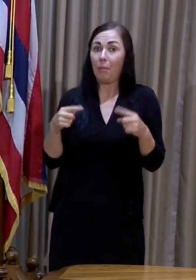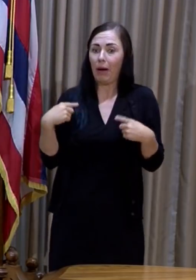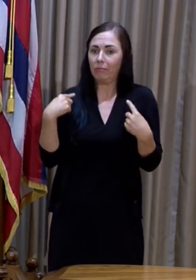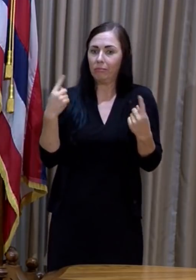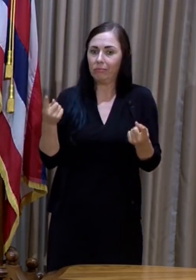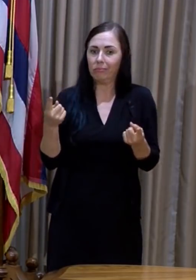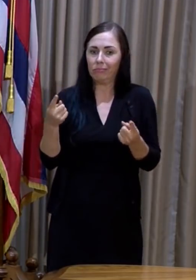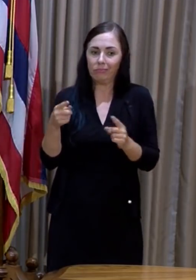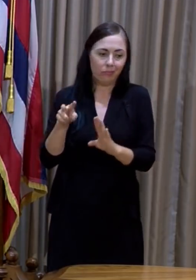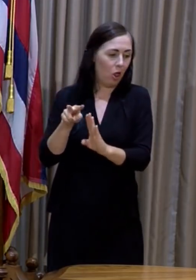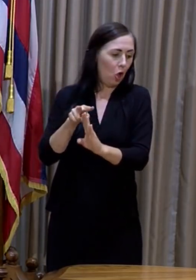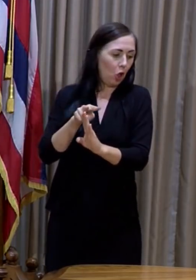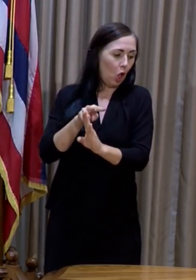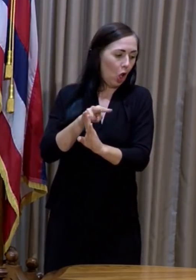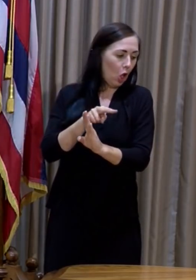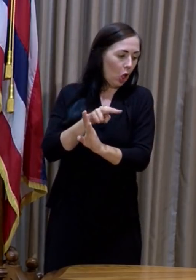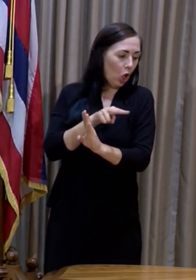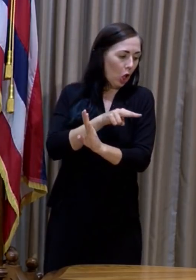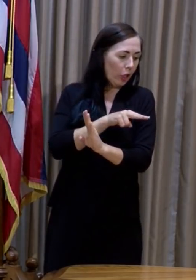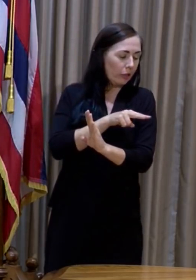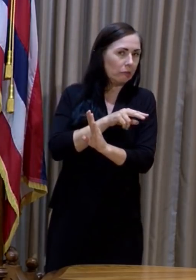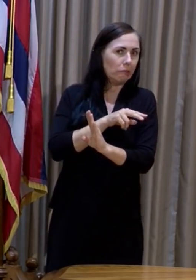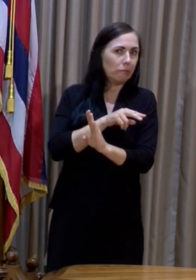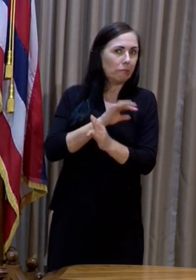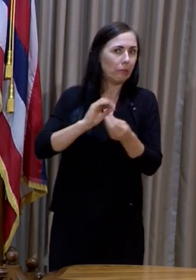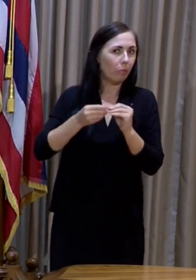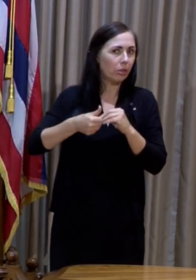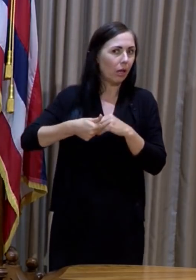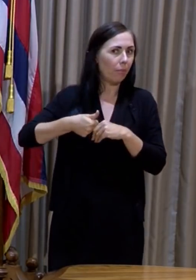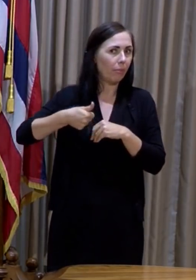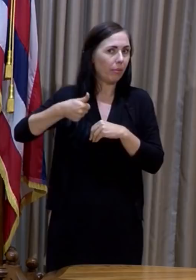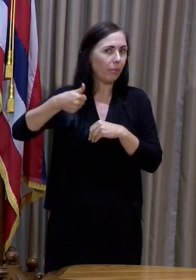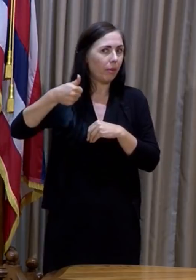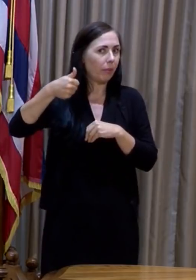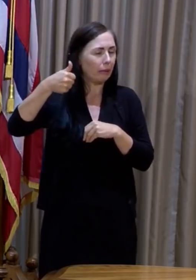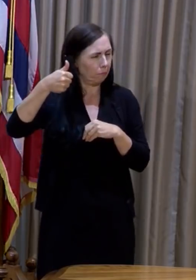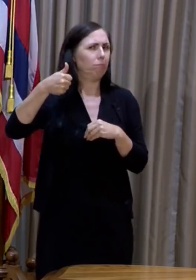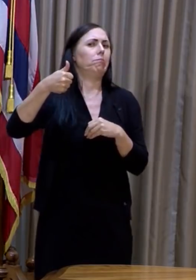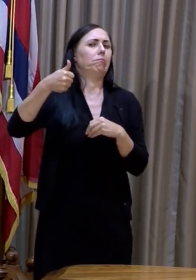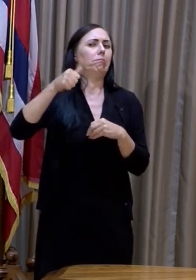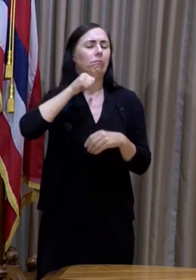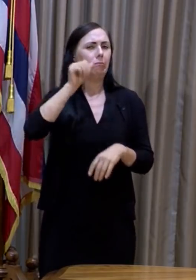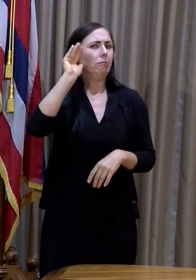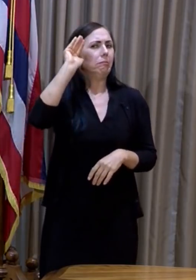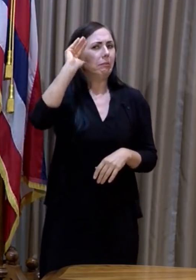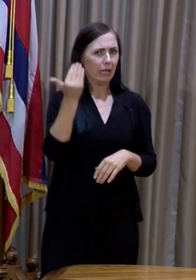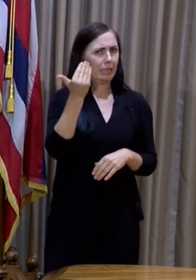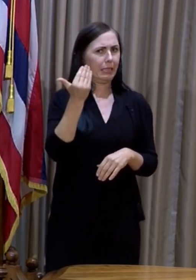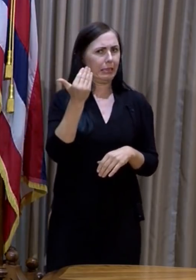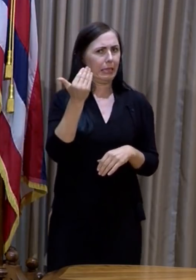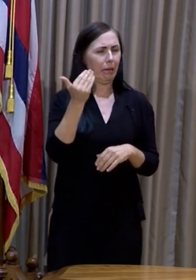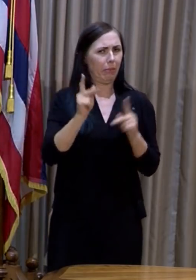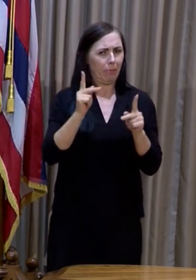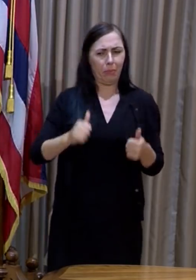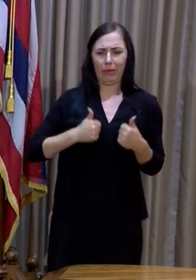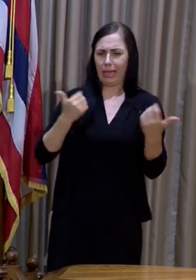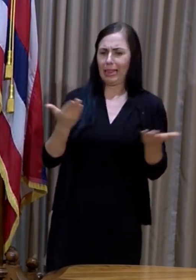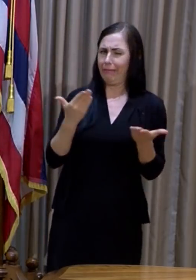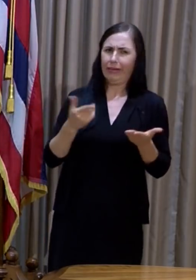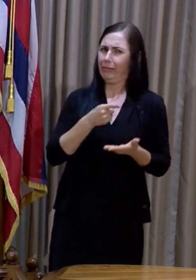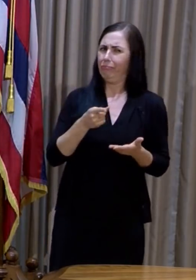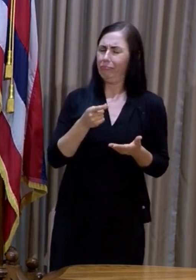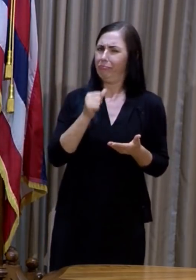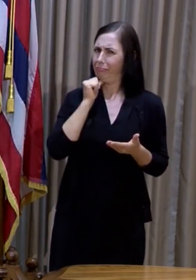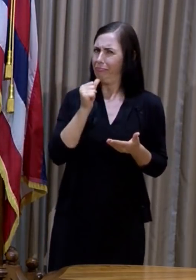last several days, the last several weeks, numbers keep rising. It doesn't appear as though the population of this state is responding as you would like them